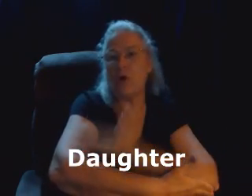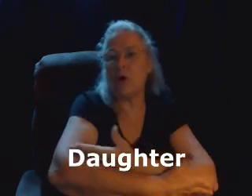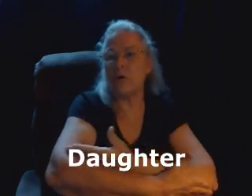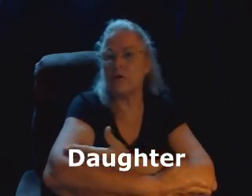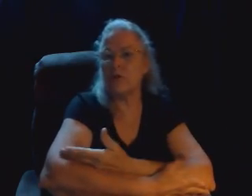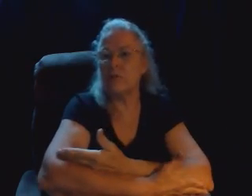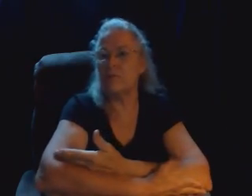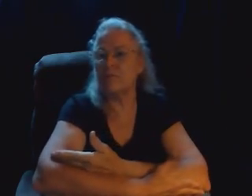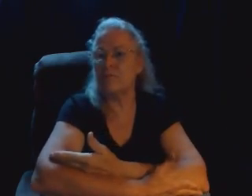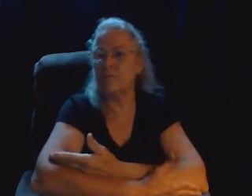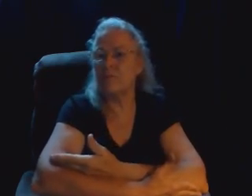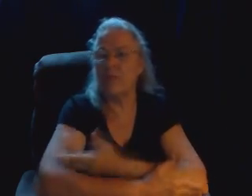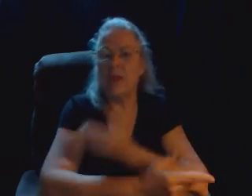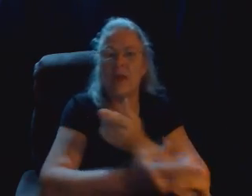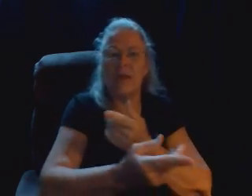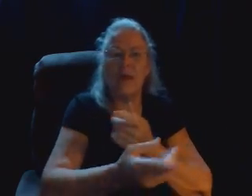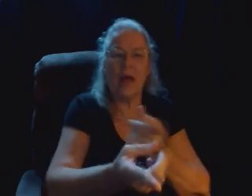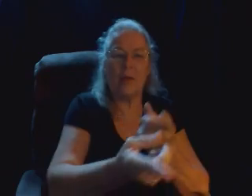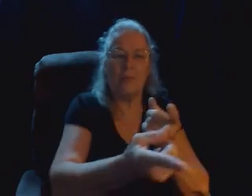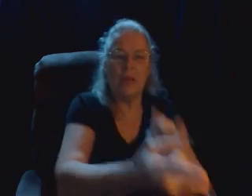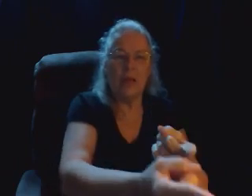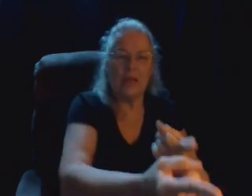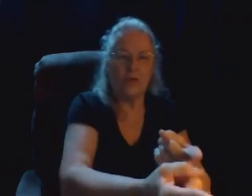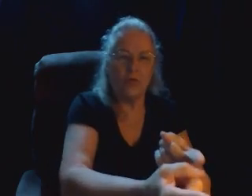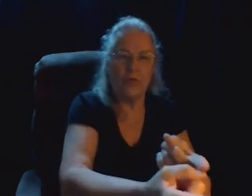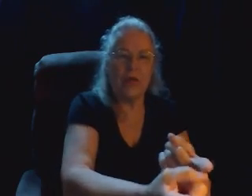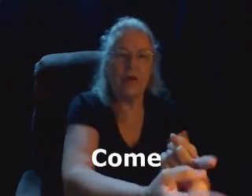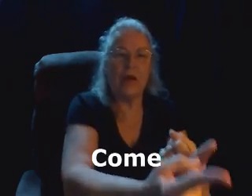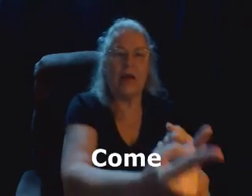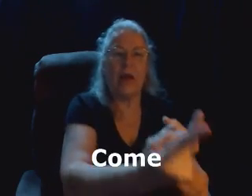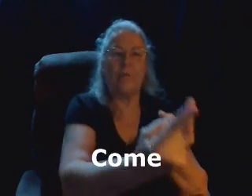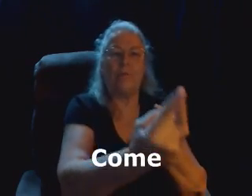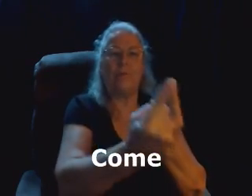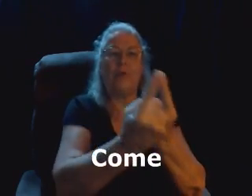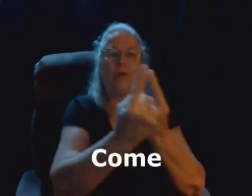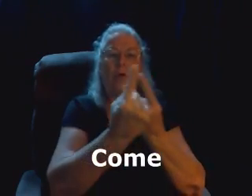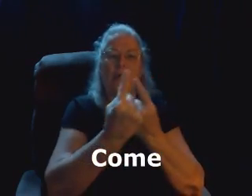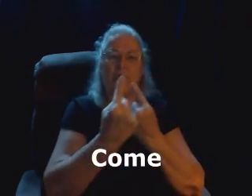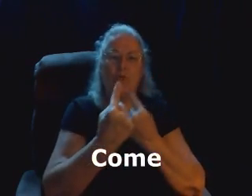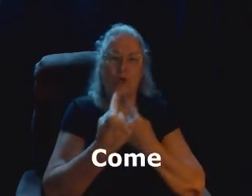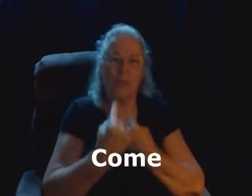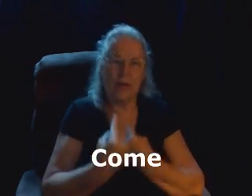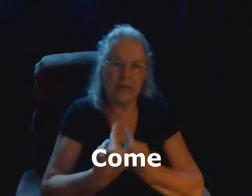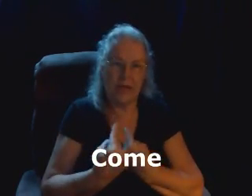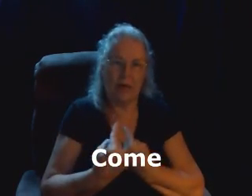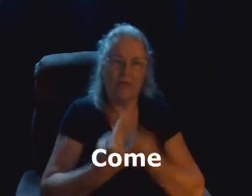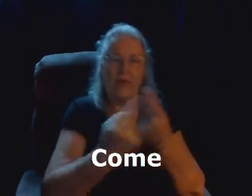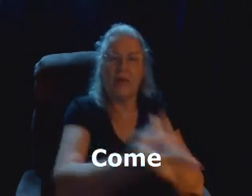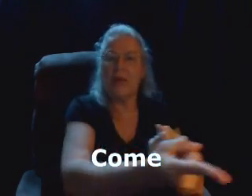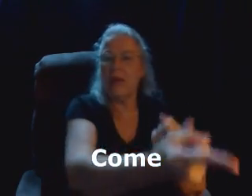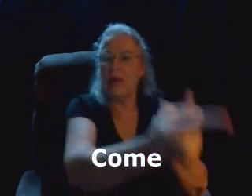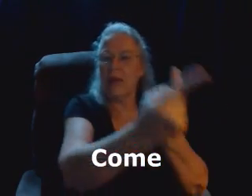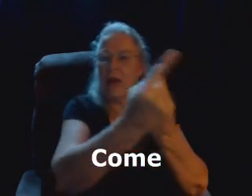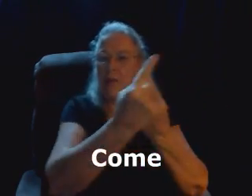daughters, come. Come, it's over there, and I pull it toward myself. Come.